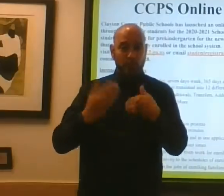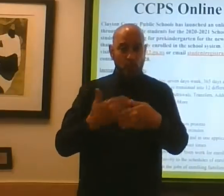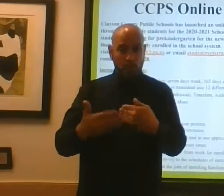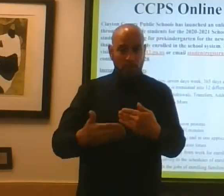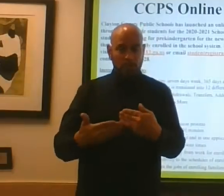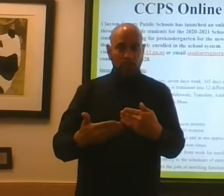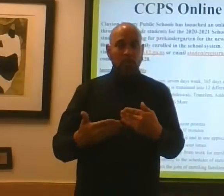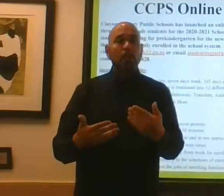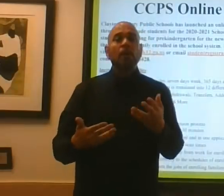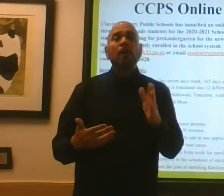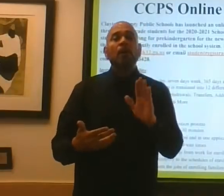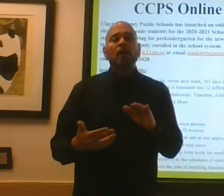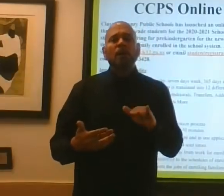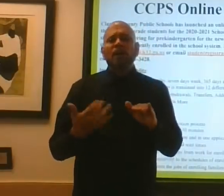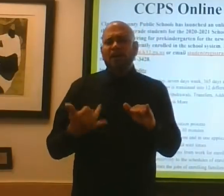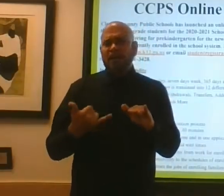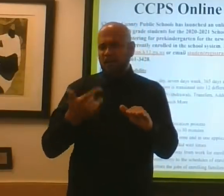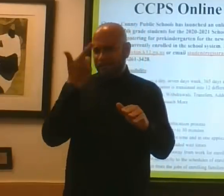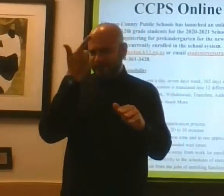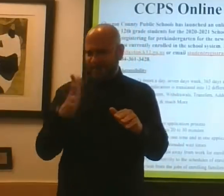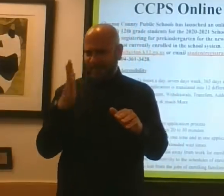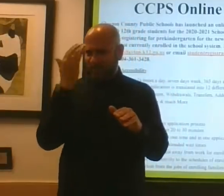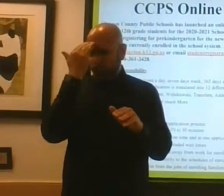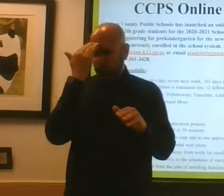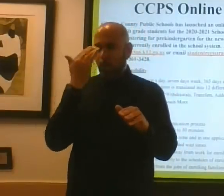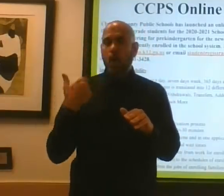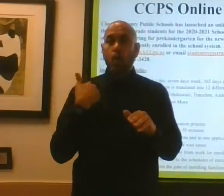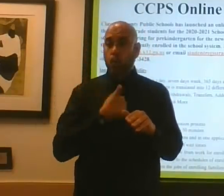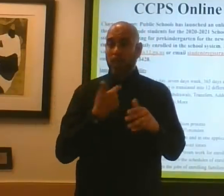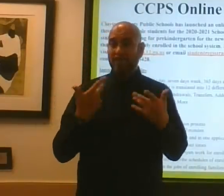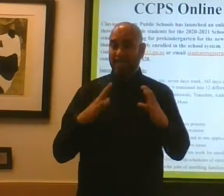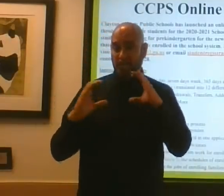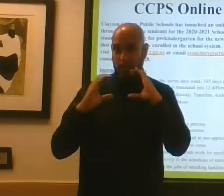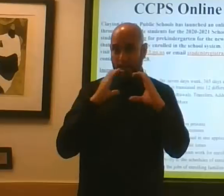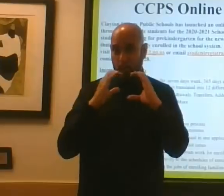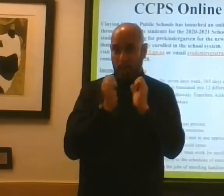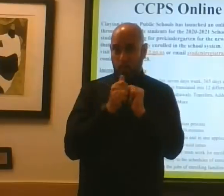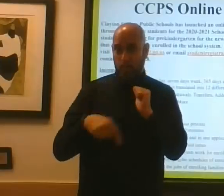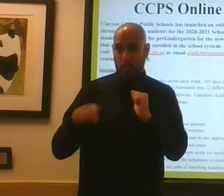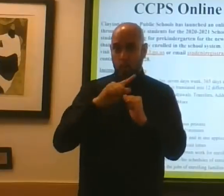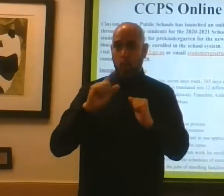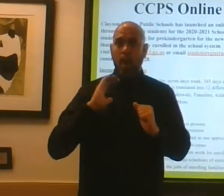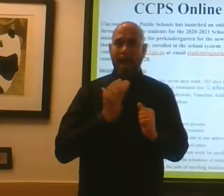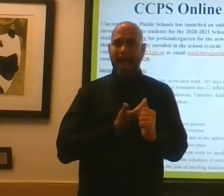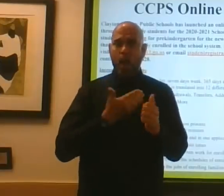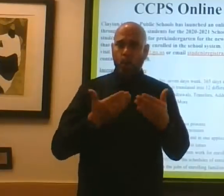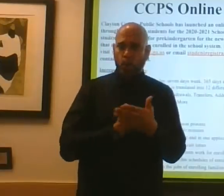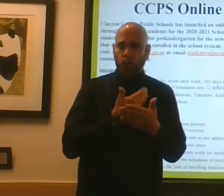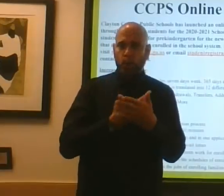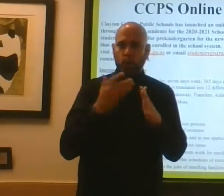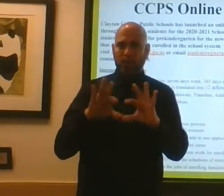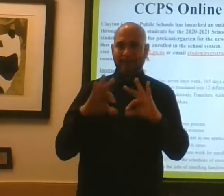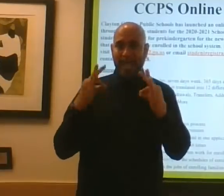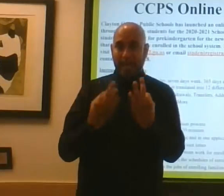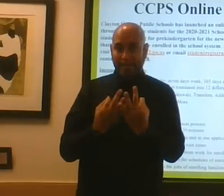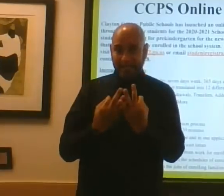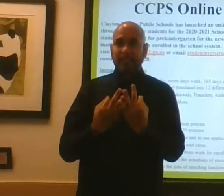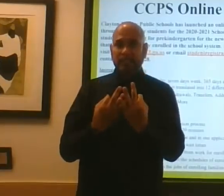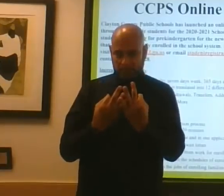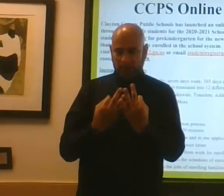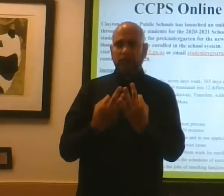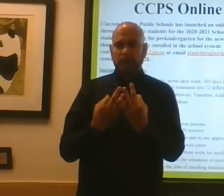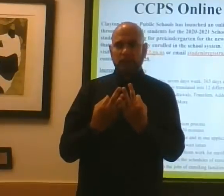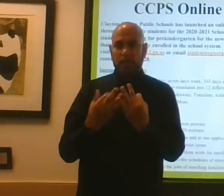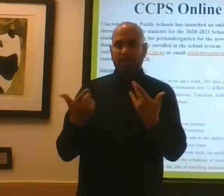communicating our new online registration process. Our new families moving into Clayton are